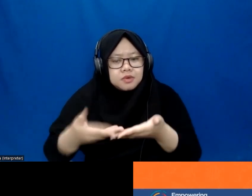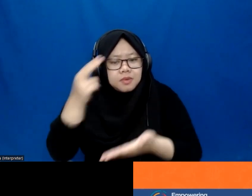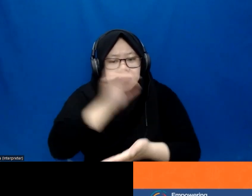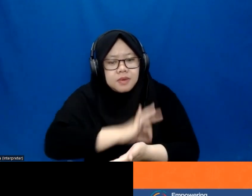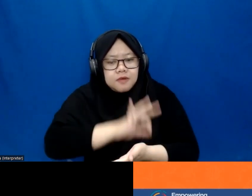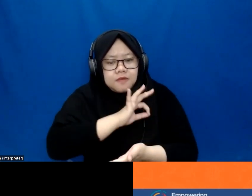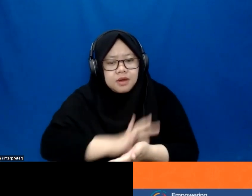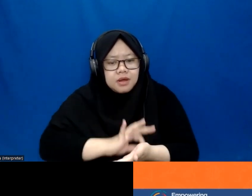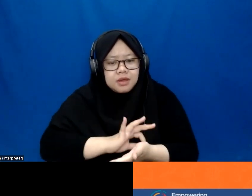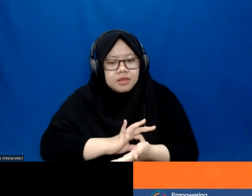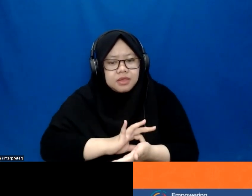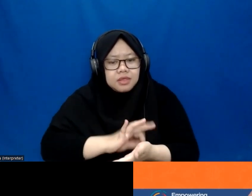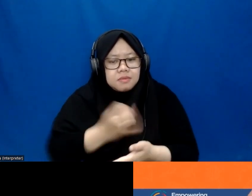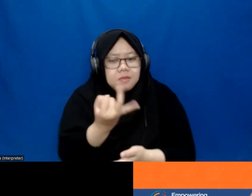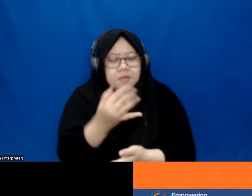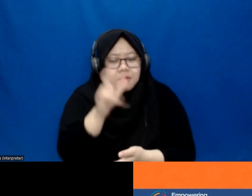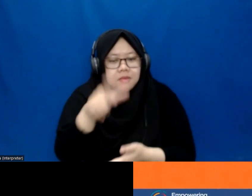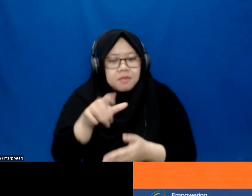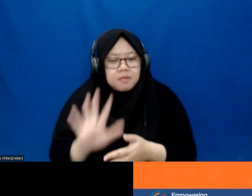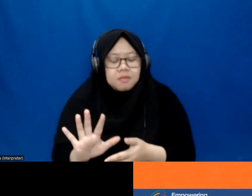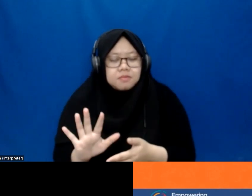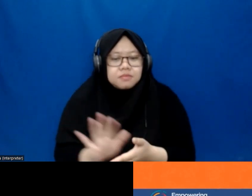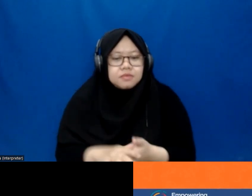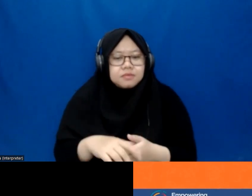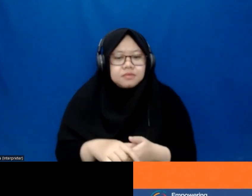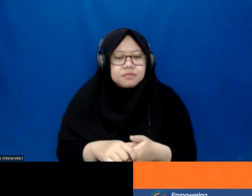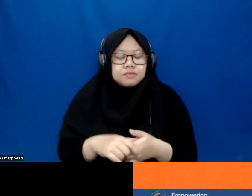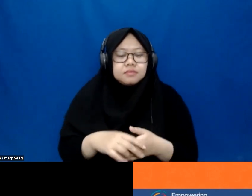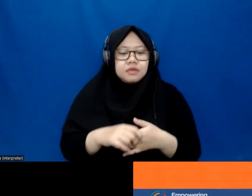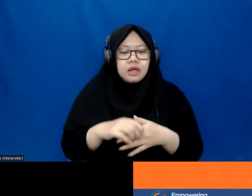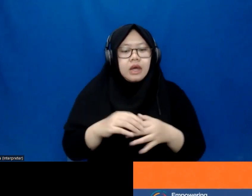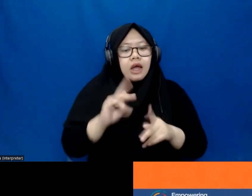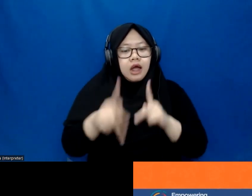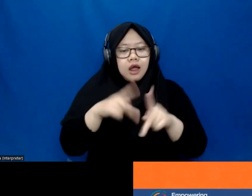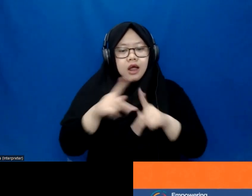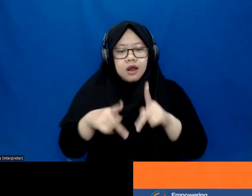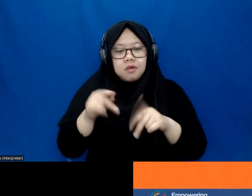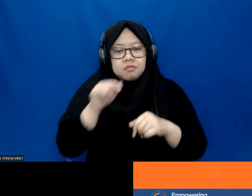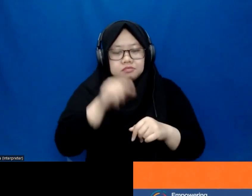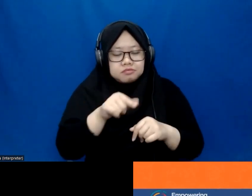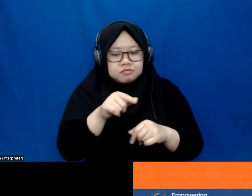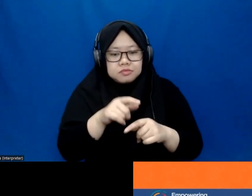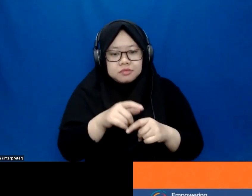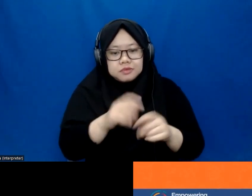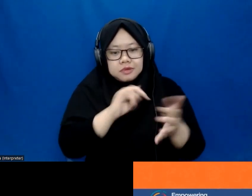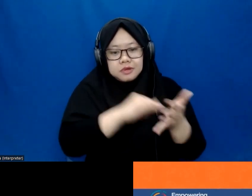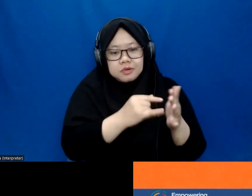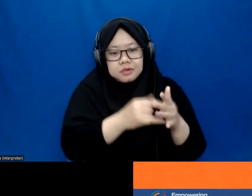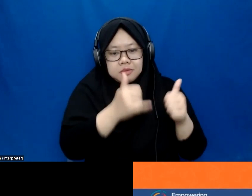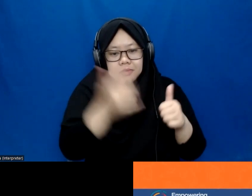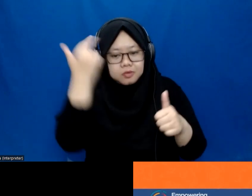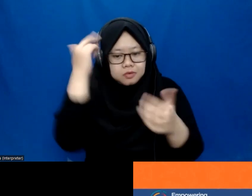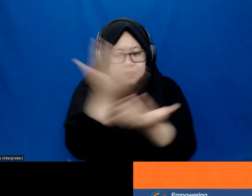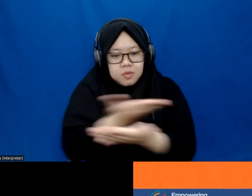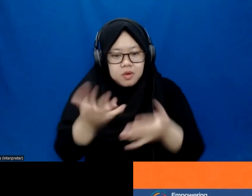a select few, then what good is it? You know, if something that works, it should work for all kids,